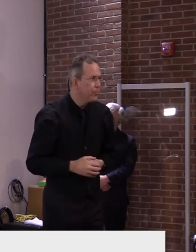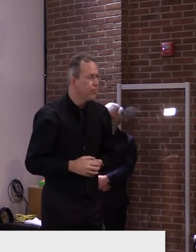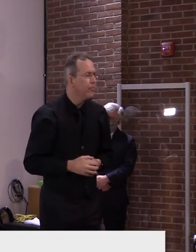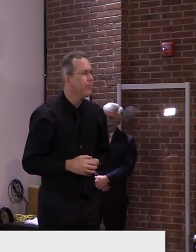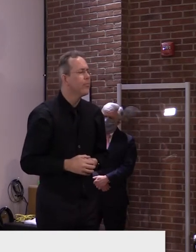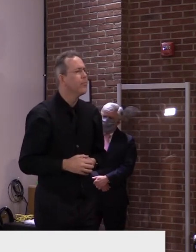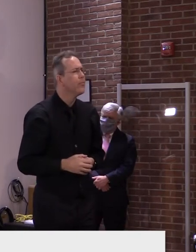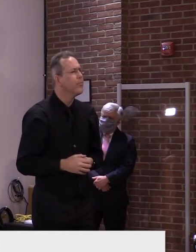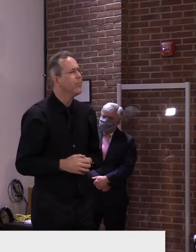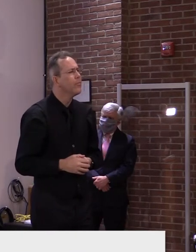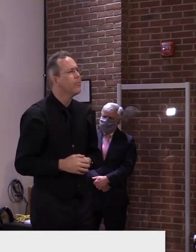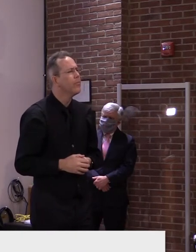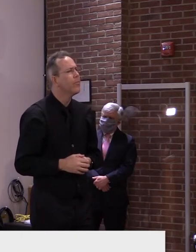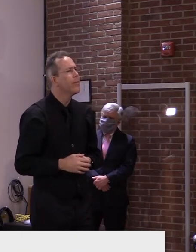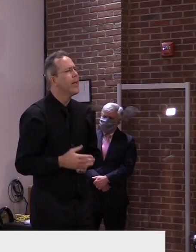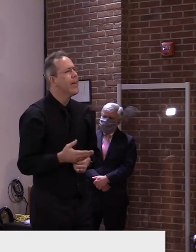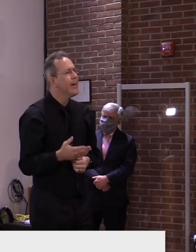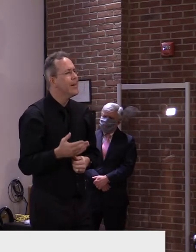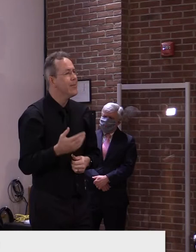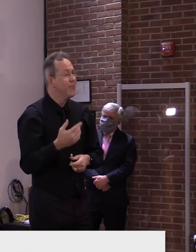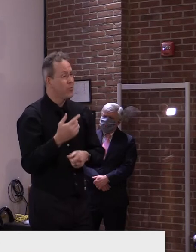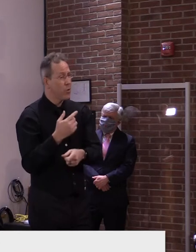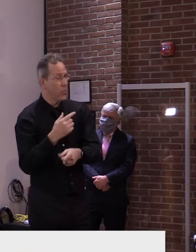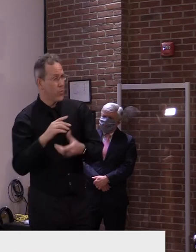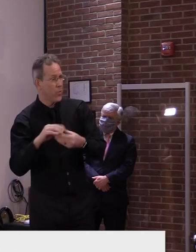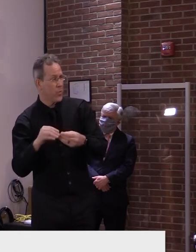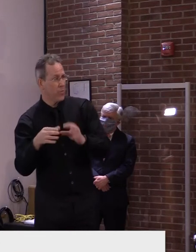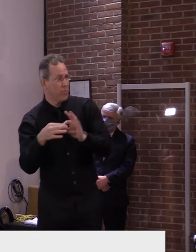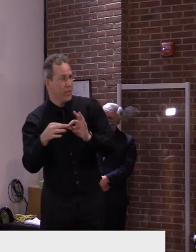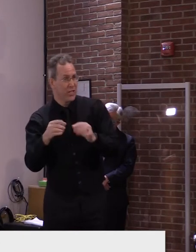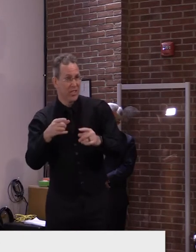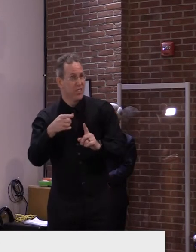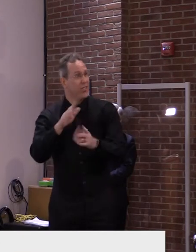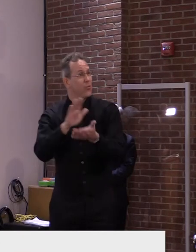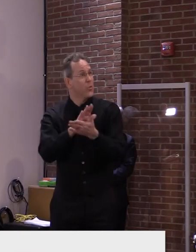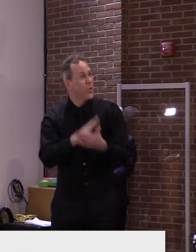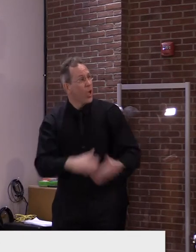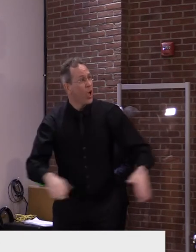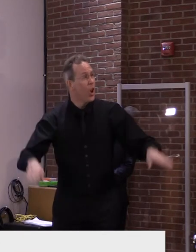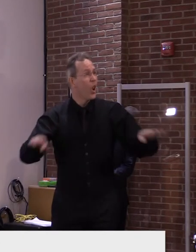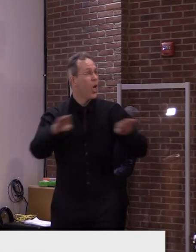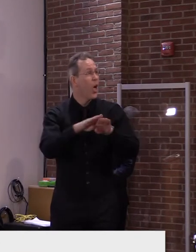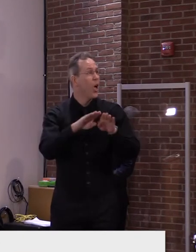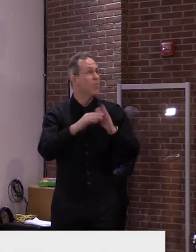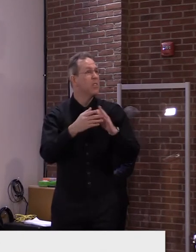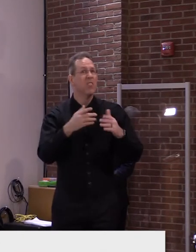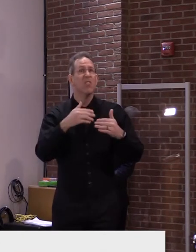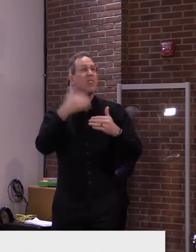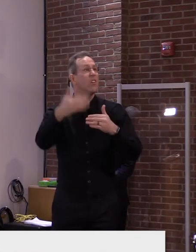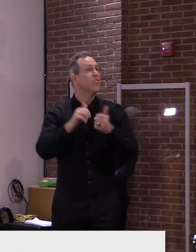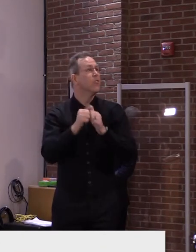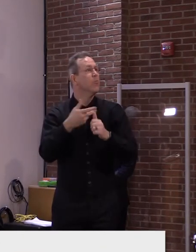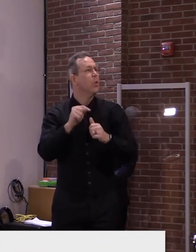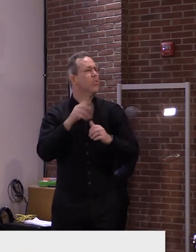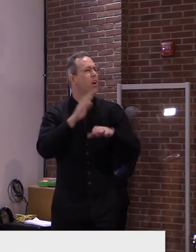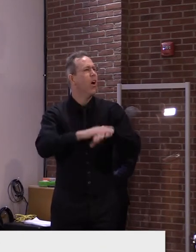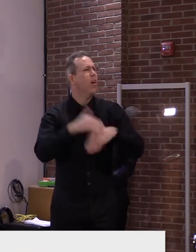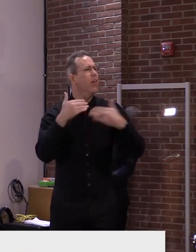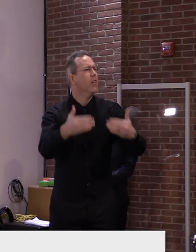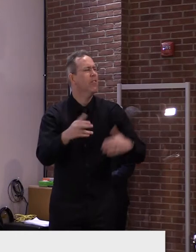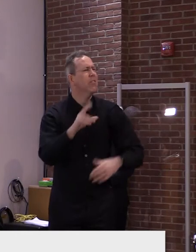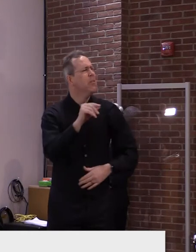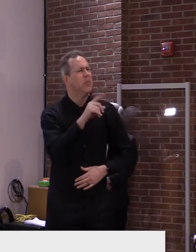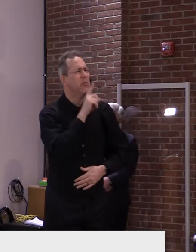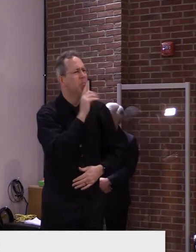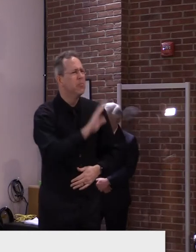school that had an outbreak that closed it and put it into remote and then played sports the next day, uh, because